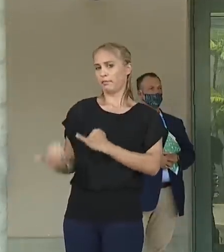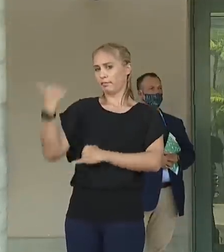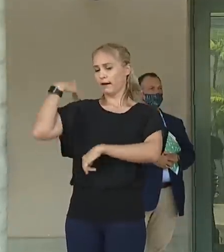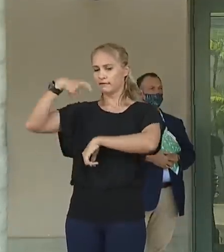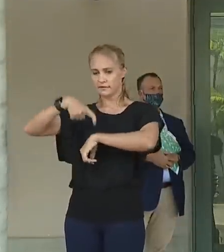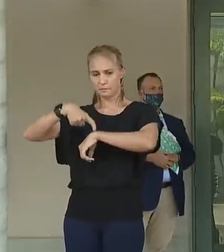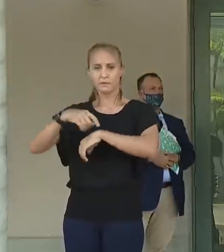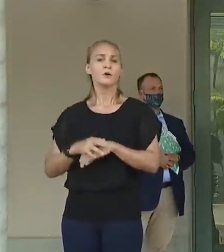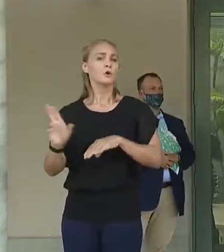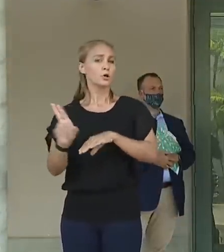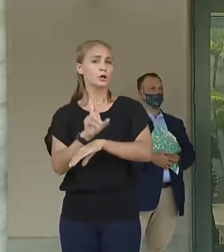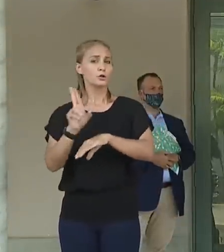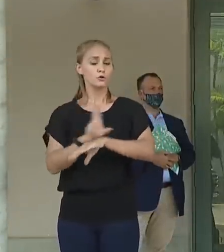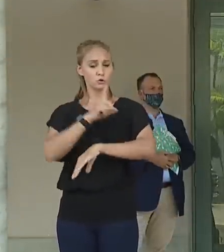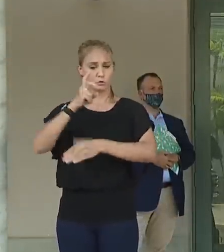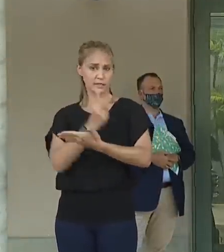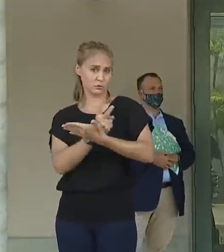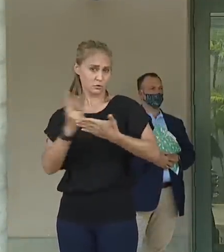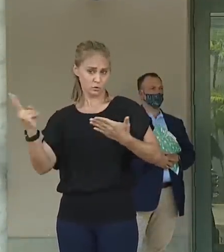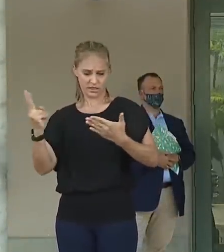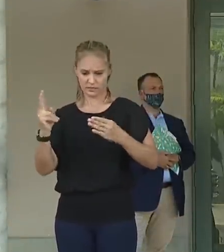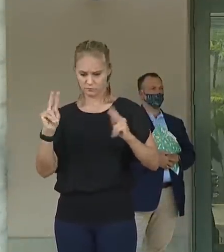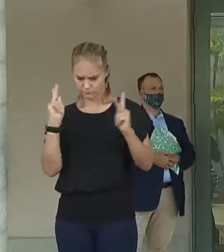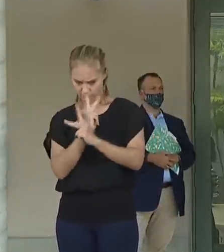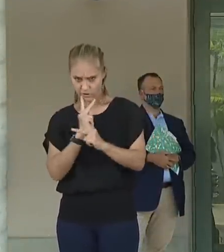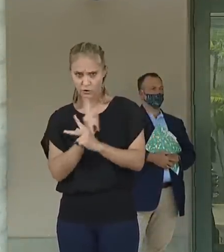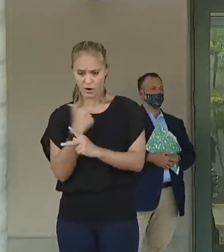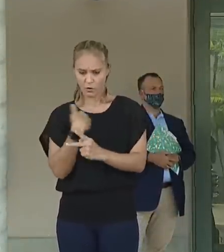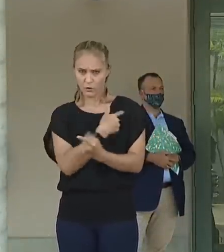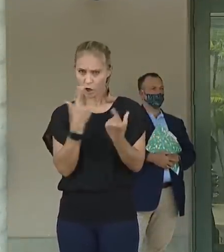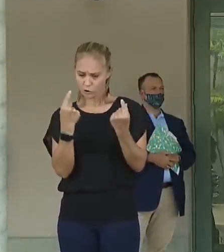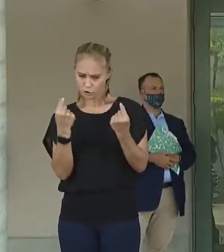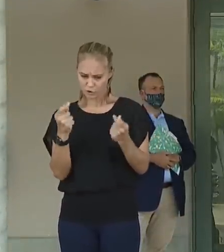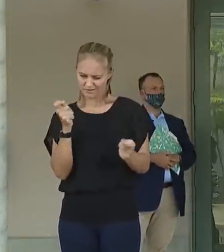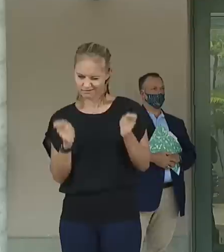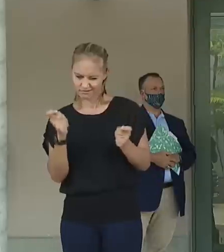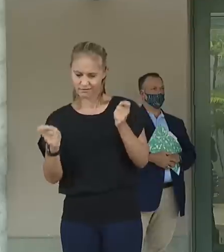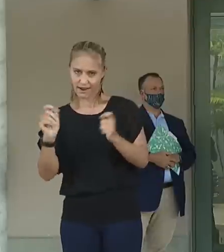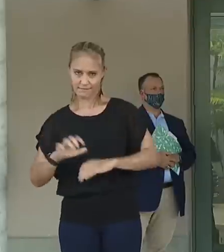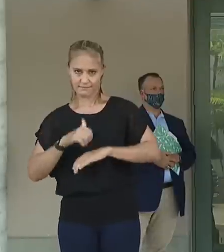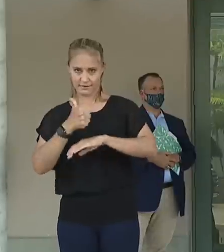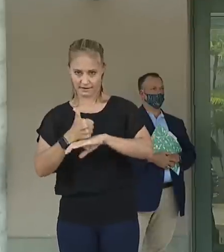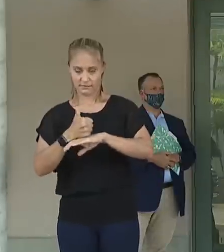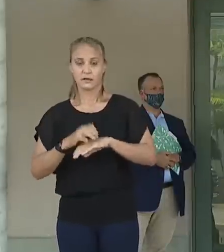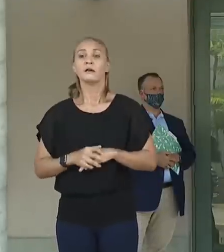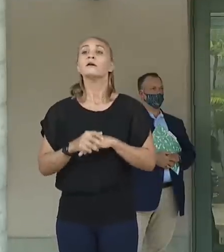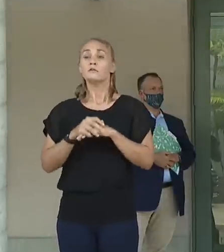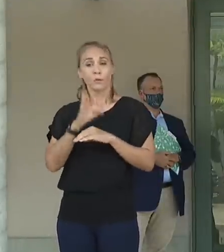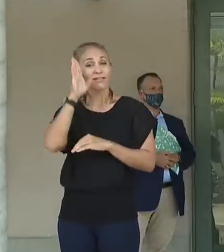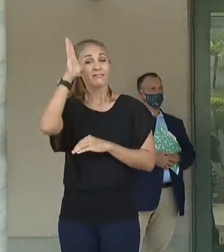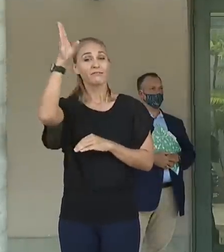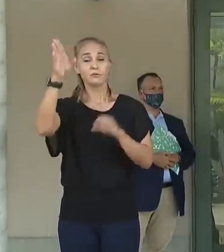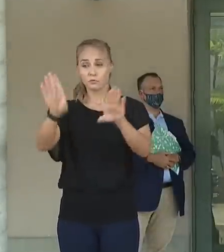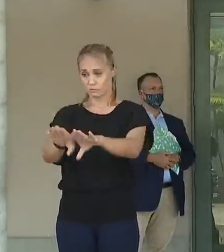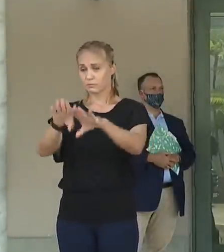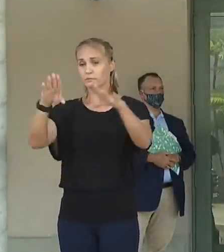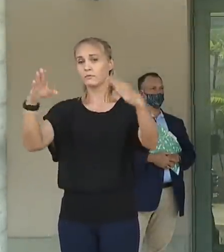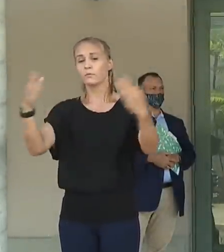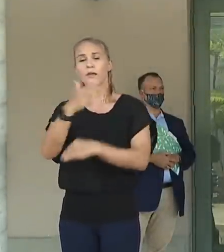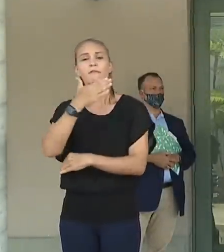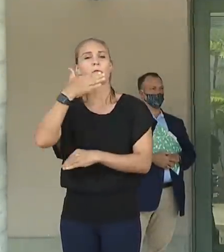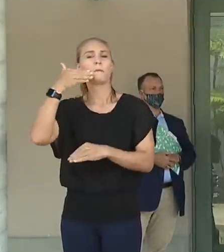We're to use this time to reset what it is we're doing. So that the long term when we open up, we have a better outcome